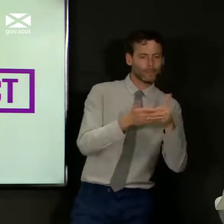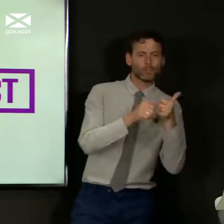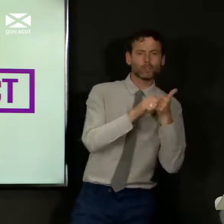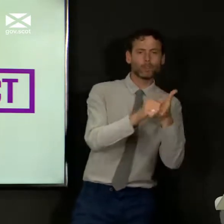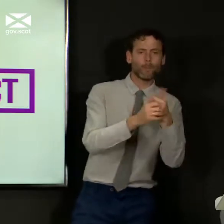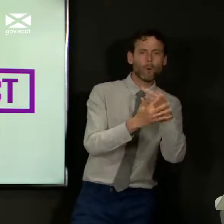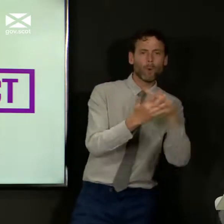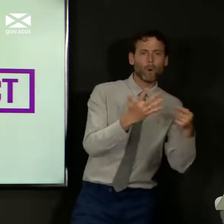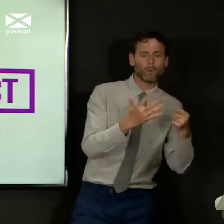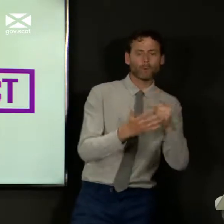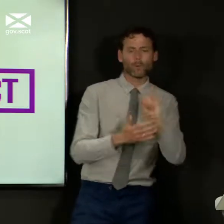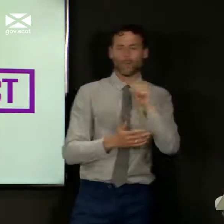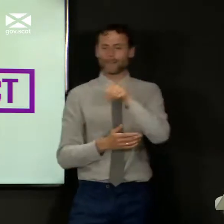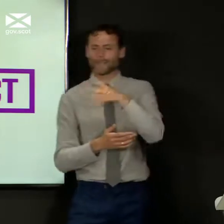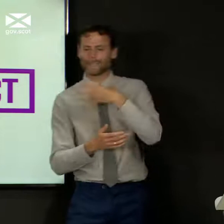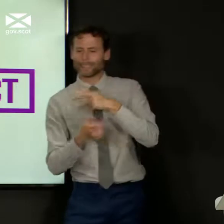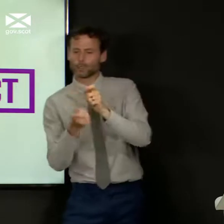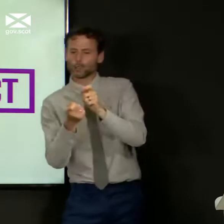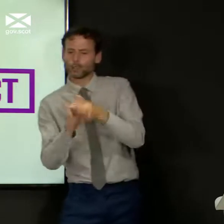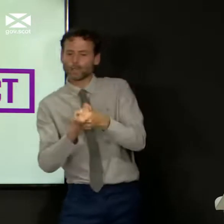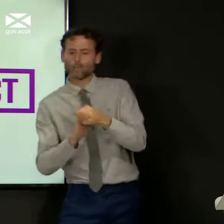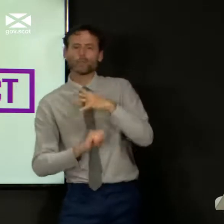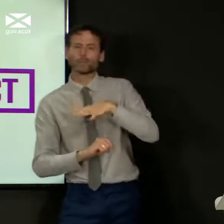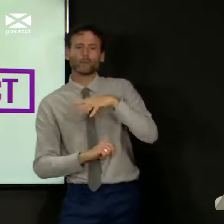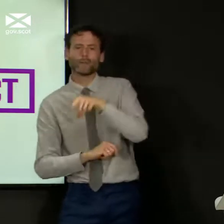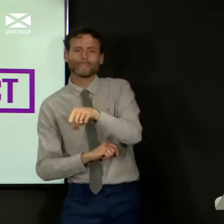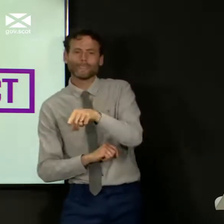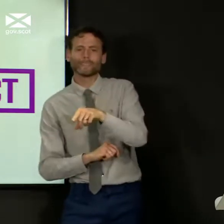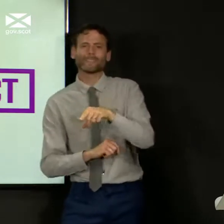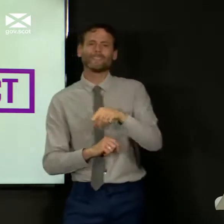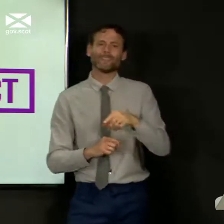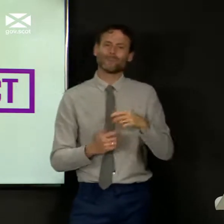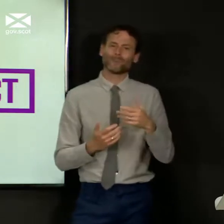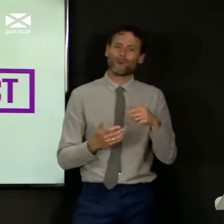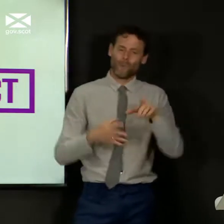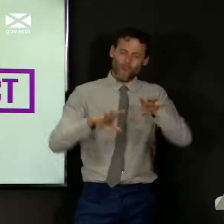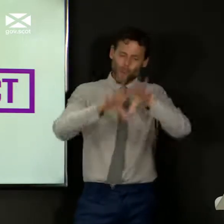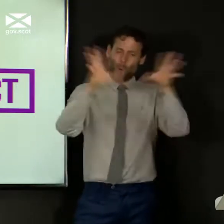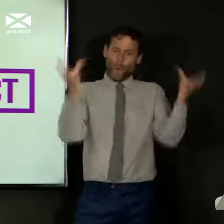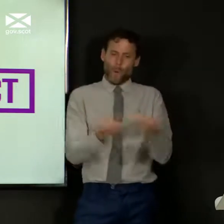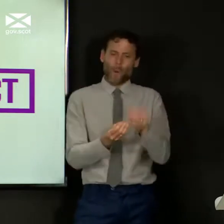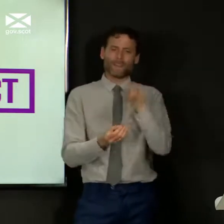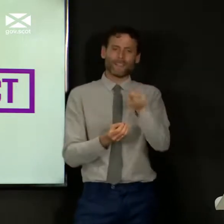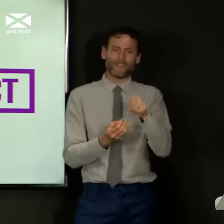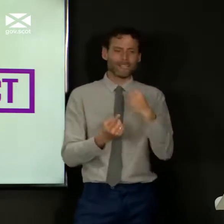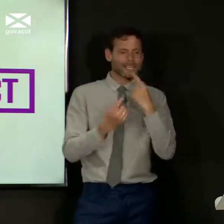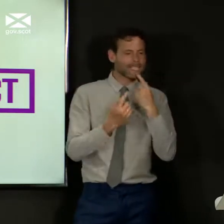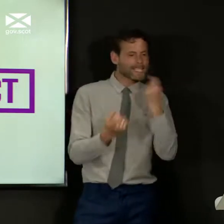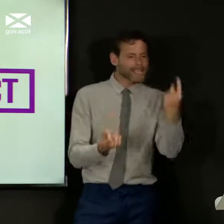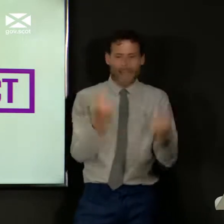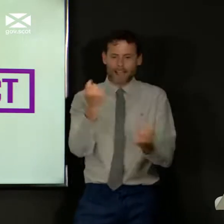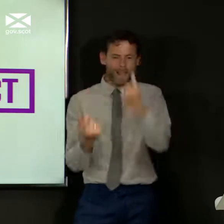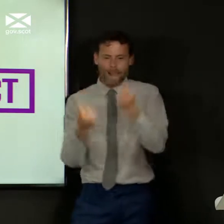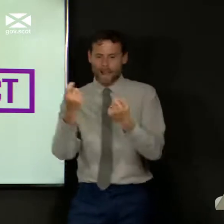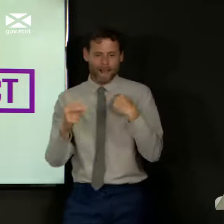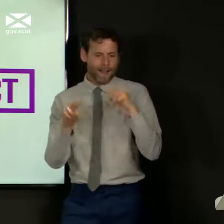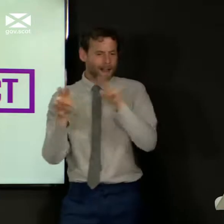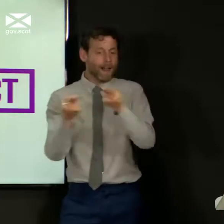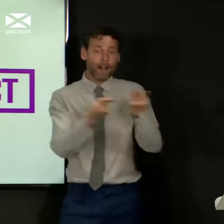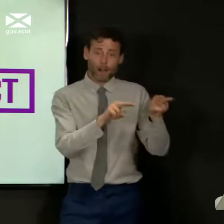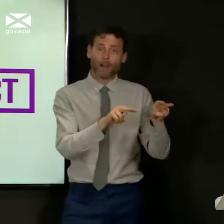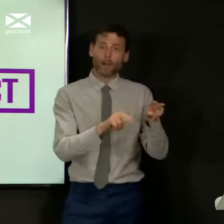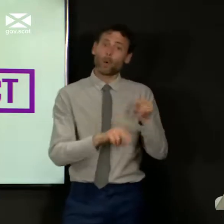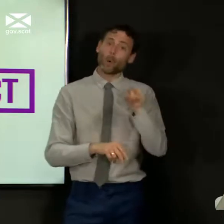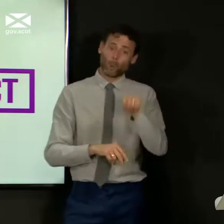of or areas that we might not need. So all of that as data and more, I suspect,